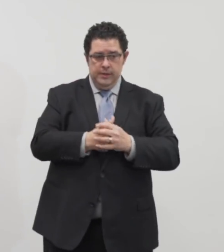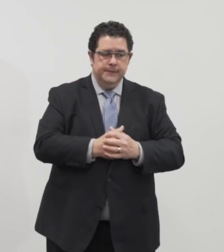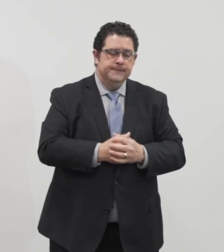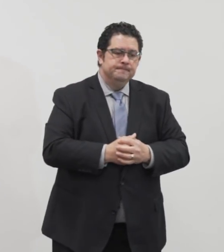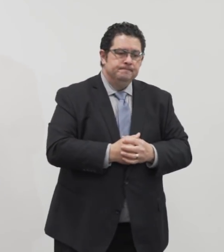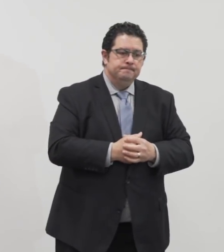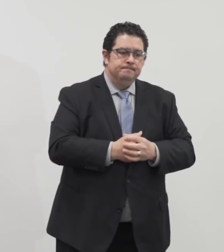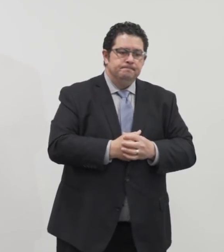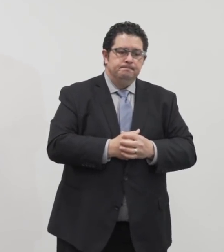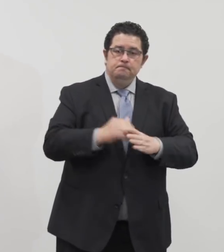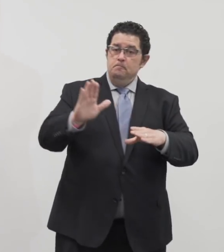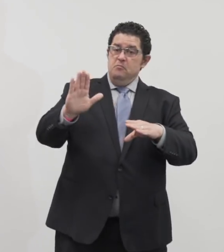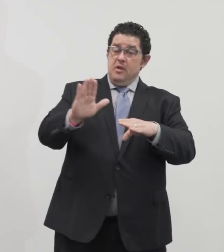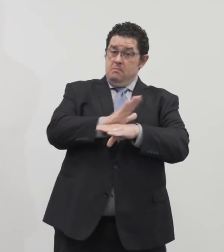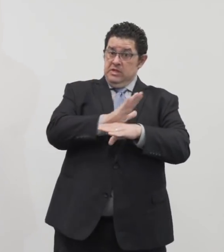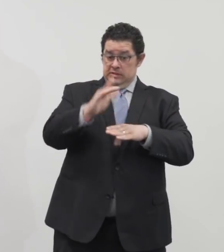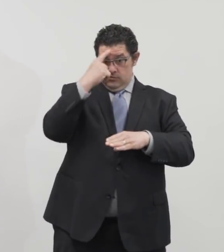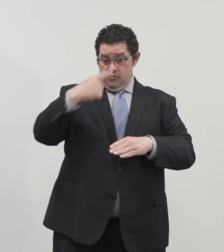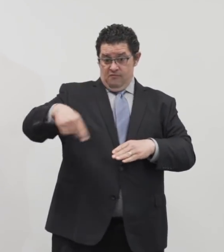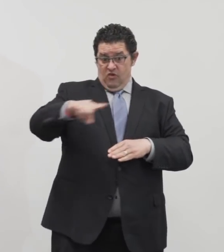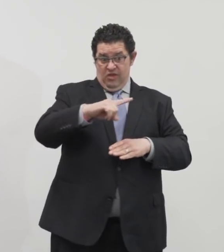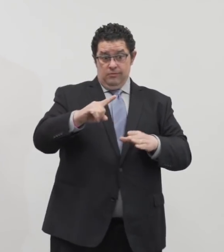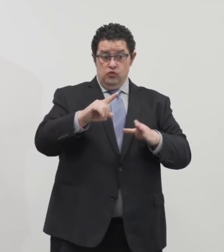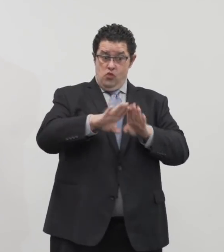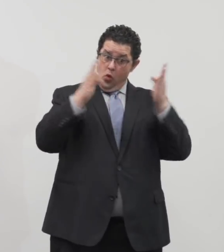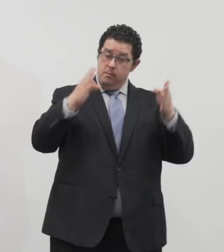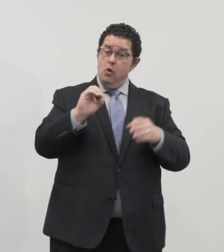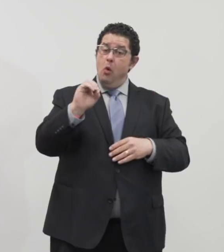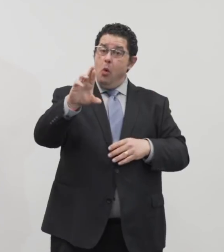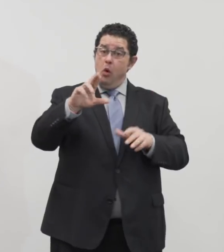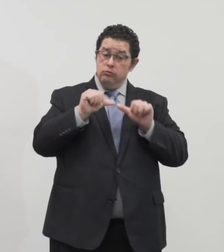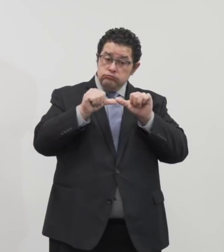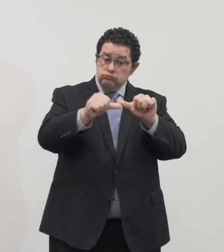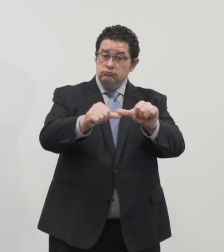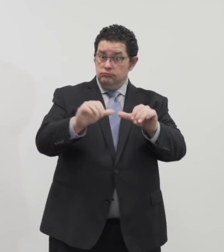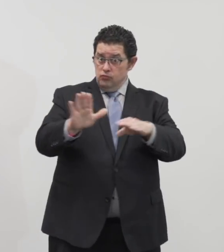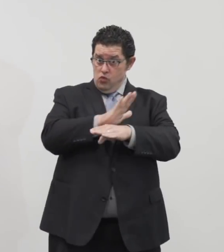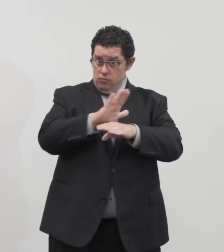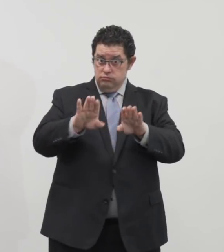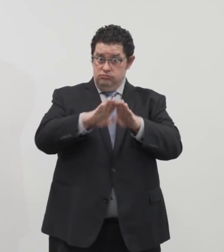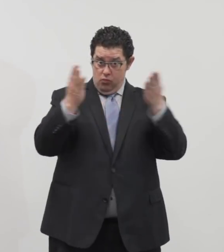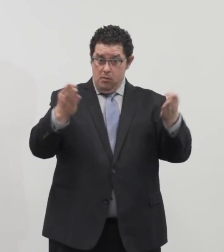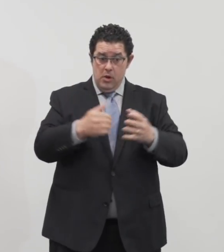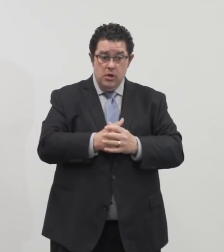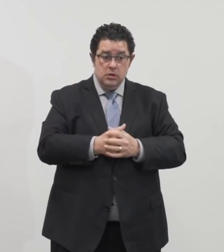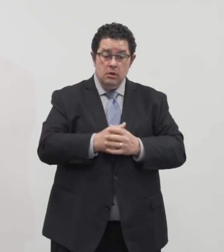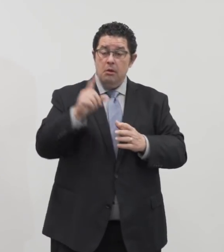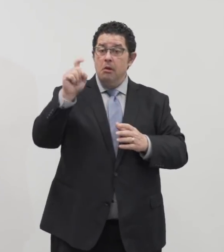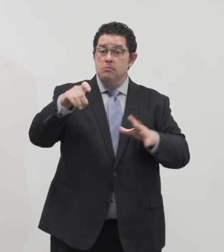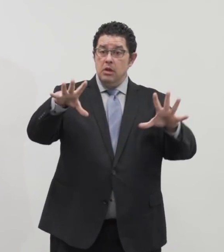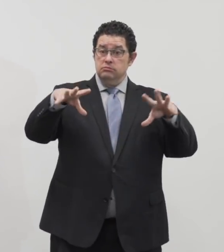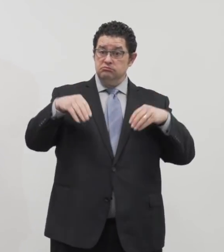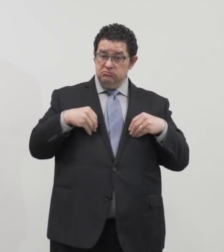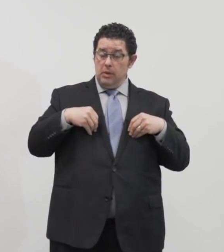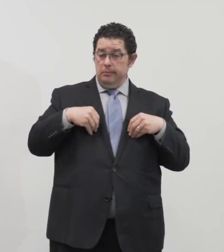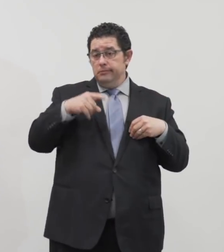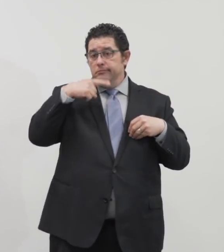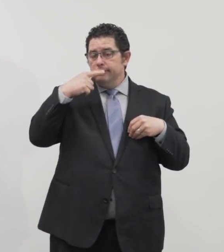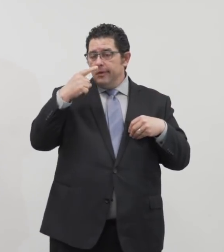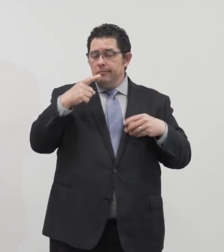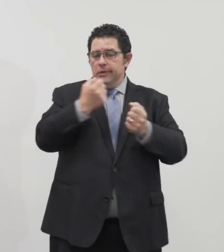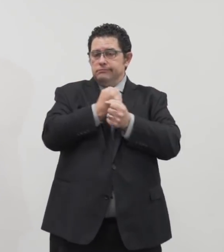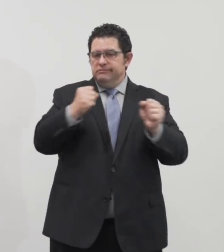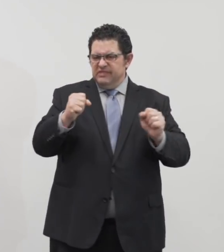For businesses to open or to remain open, they must adopt these public safety standards.